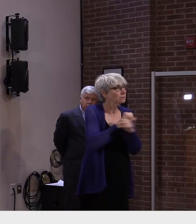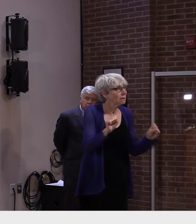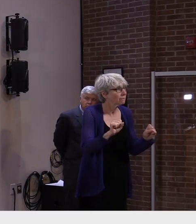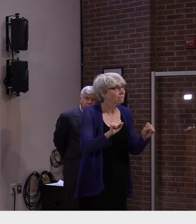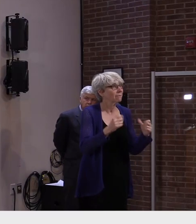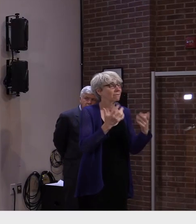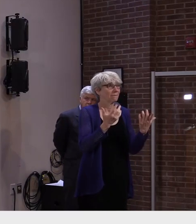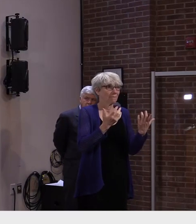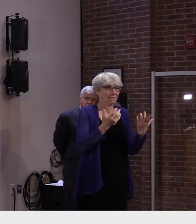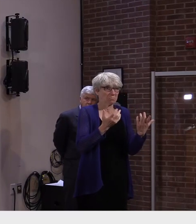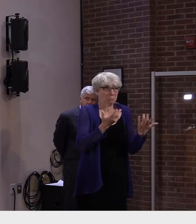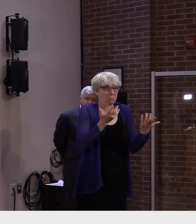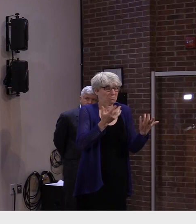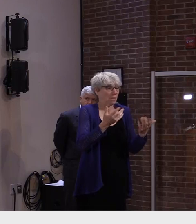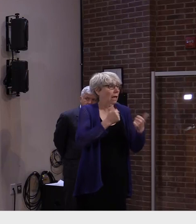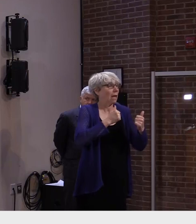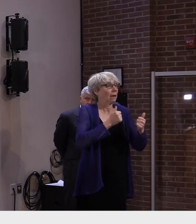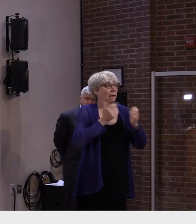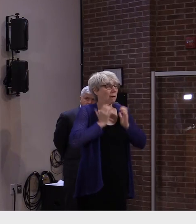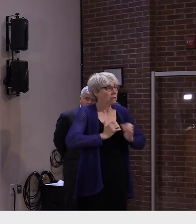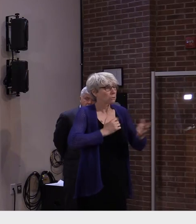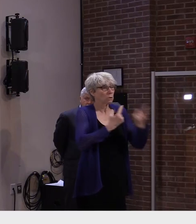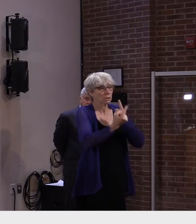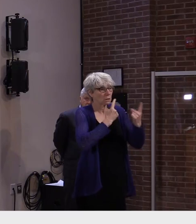their work environment safe.